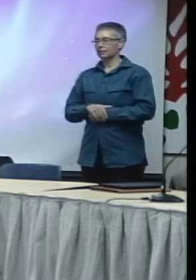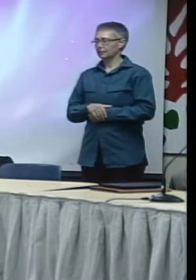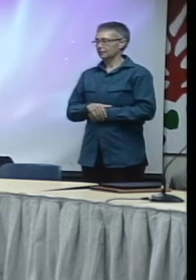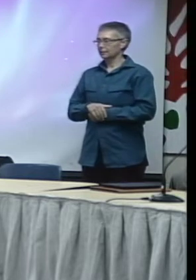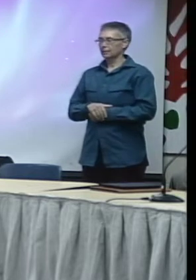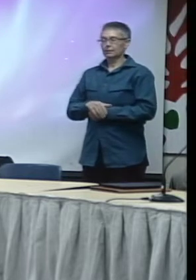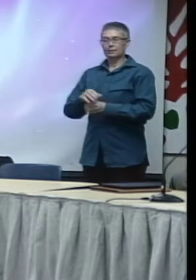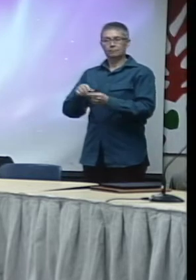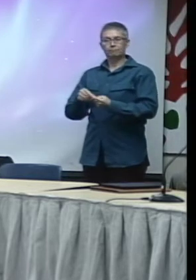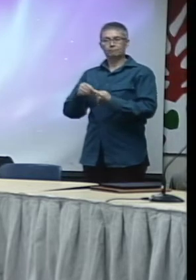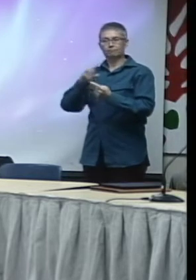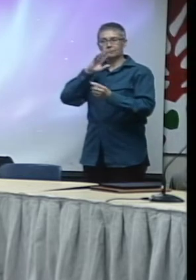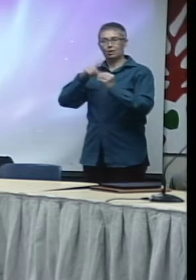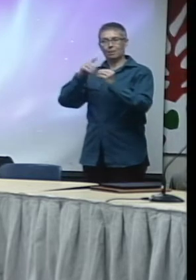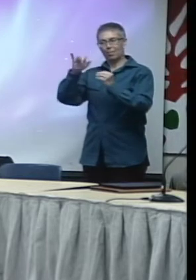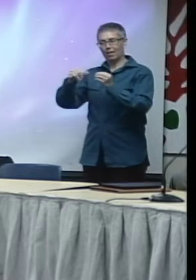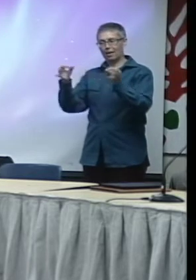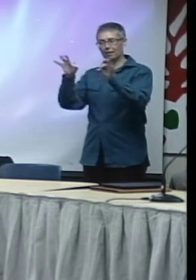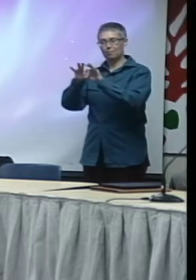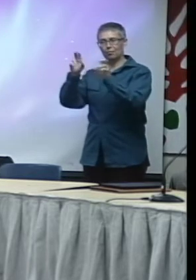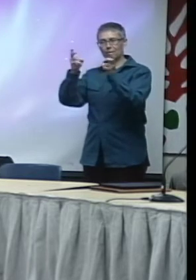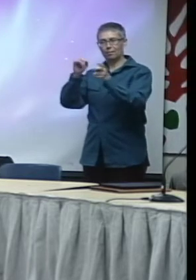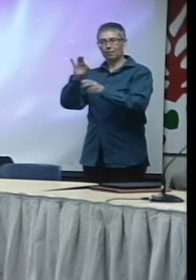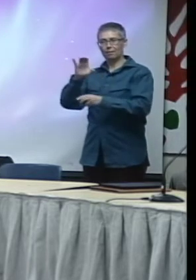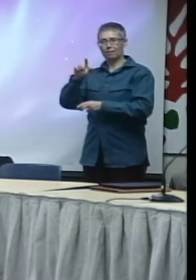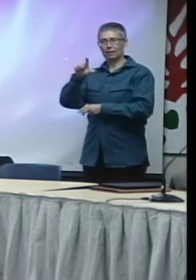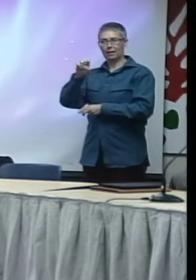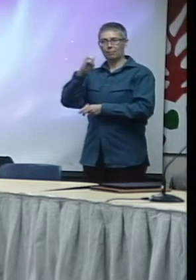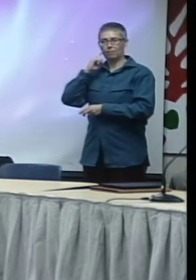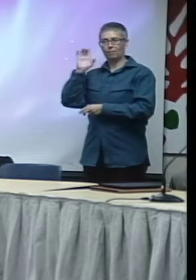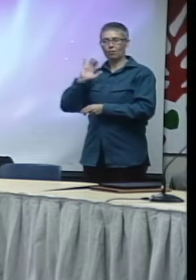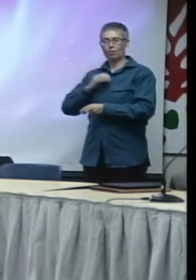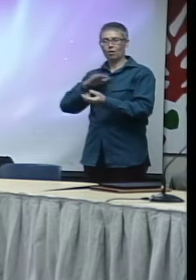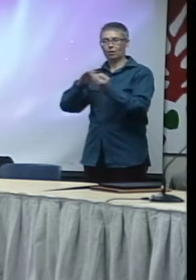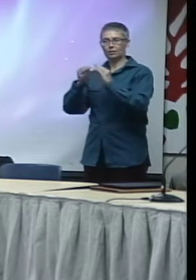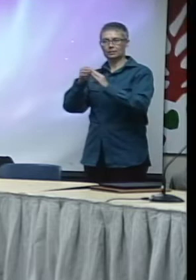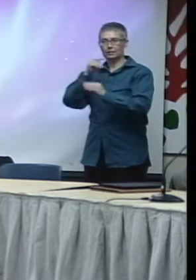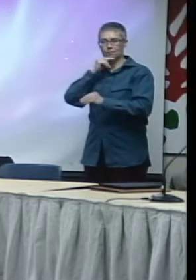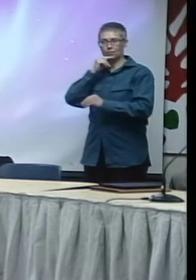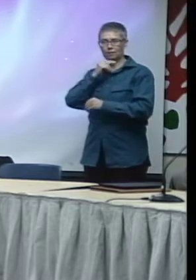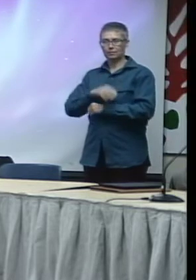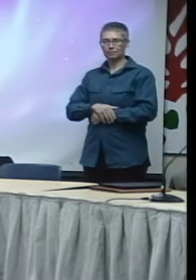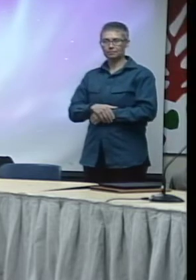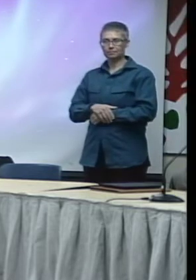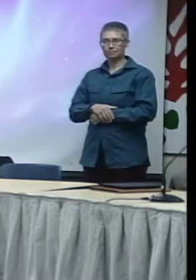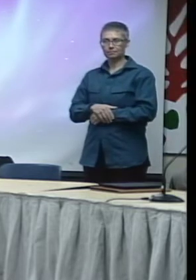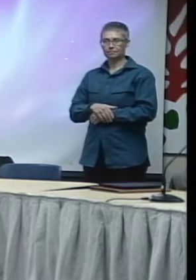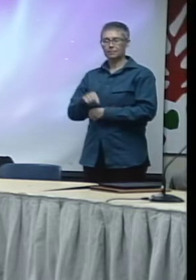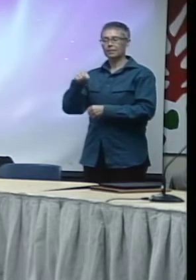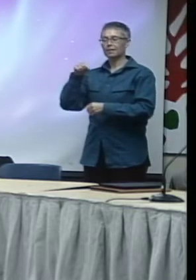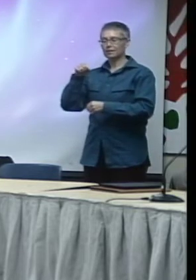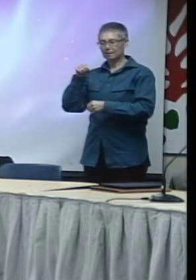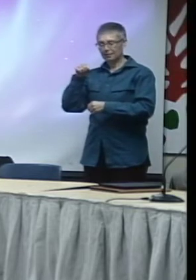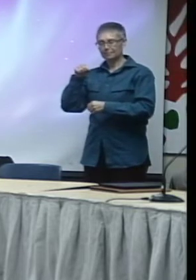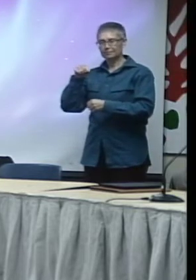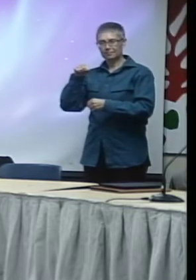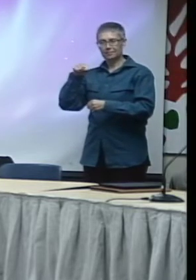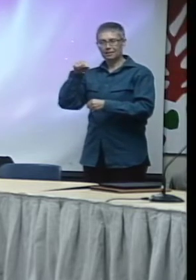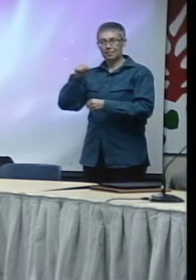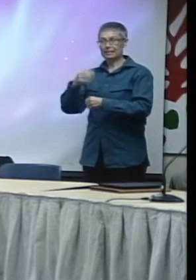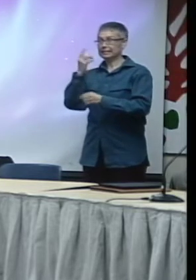subject of cable-related needs and interests of the City of Northampton. And this hearing is part of an ongoing public process. We invite public